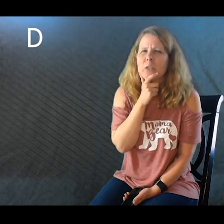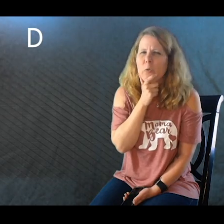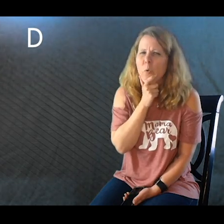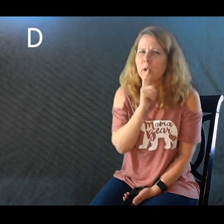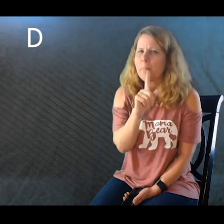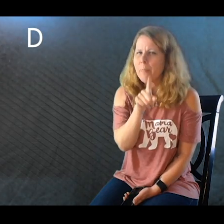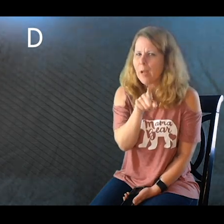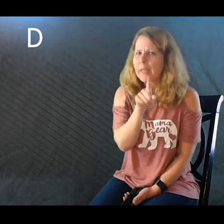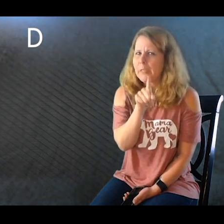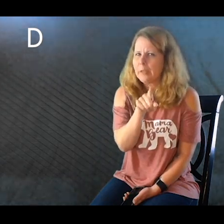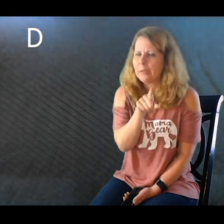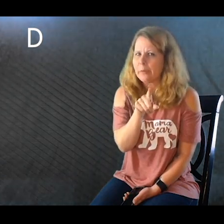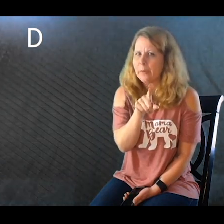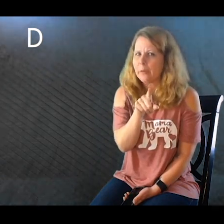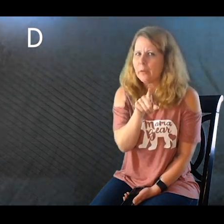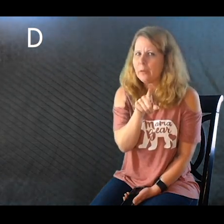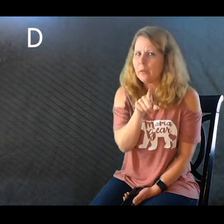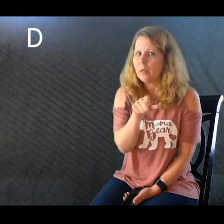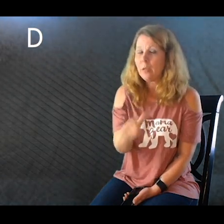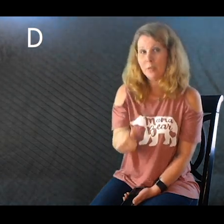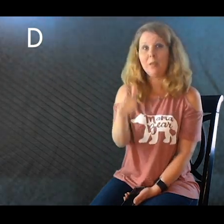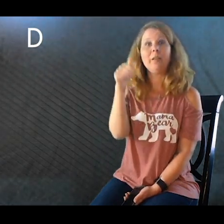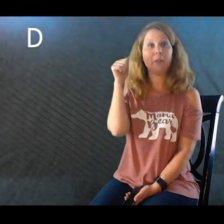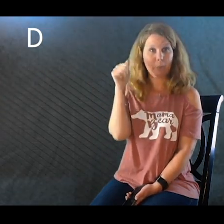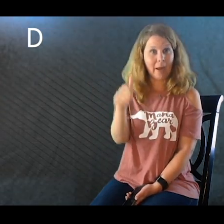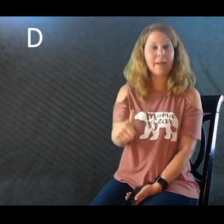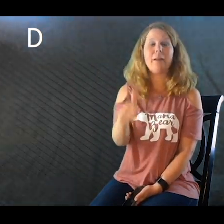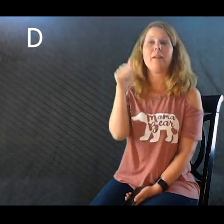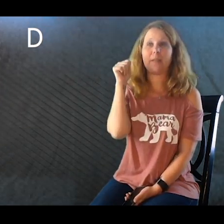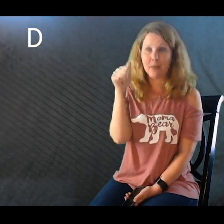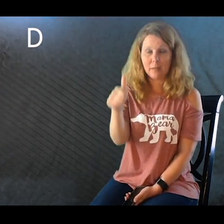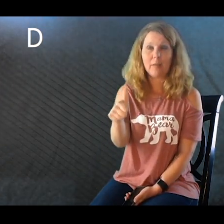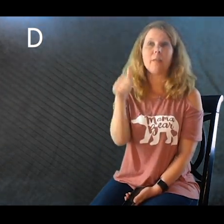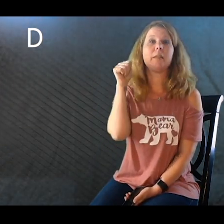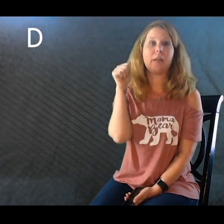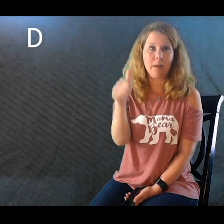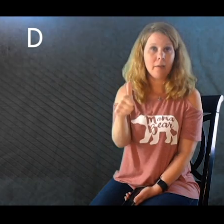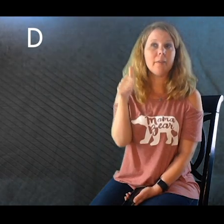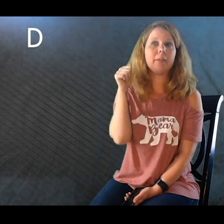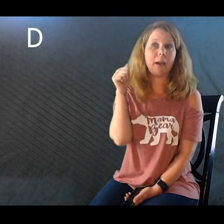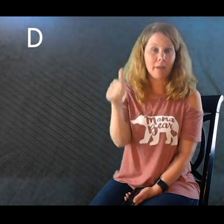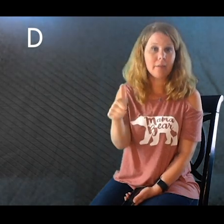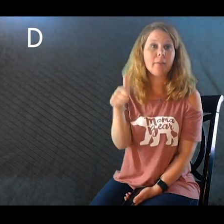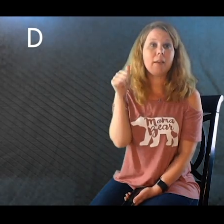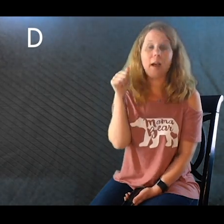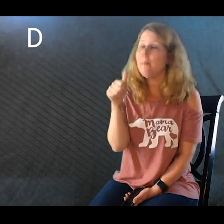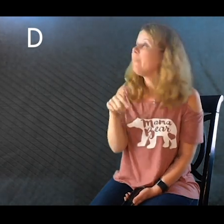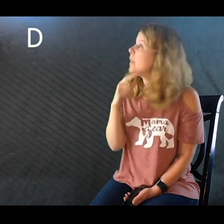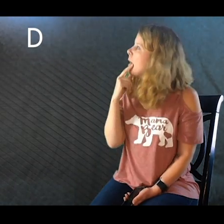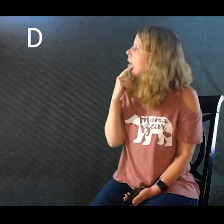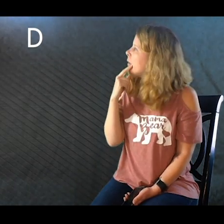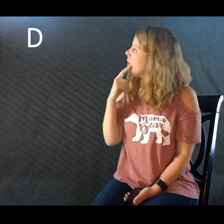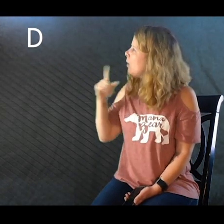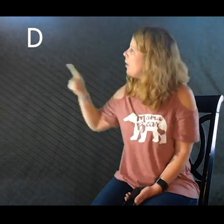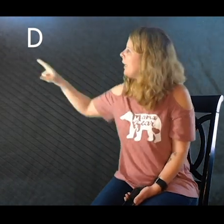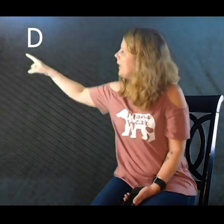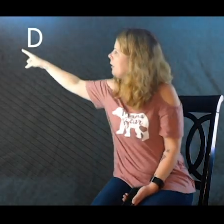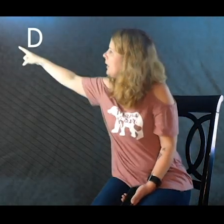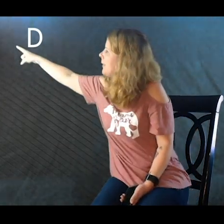your body do? You're right, it does this. Duh, duh, duh. So here is